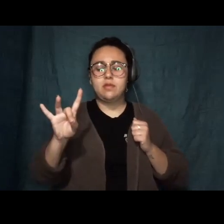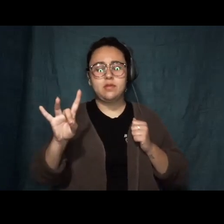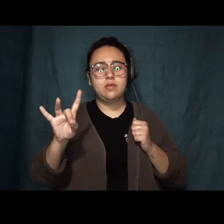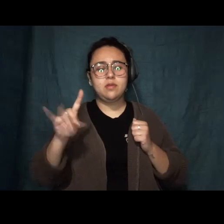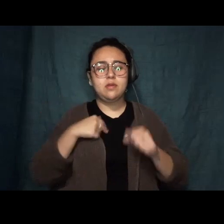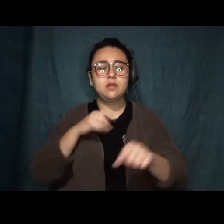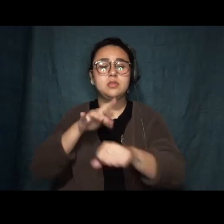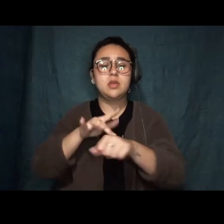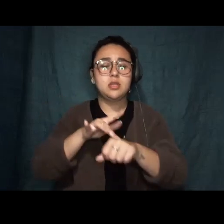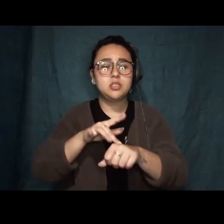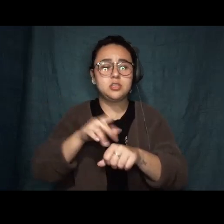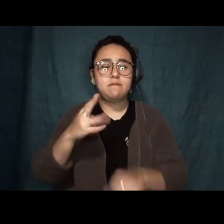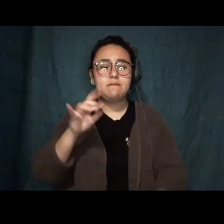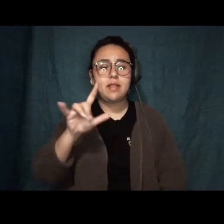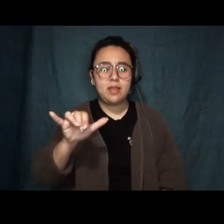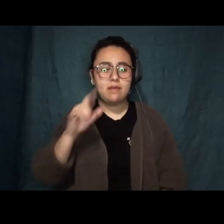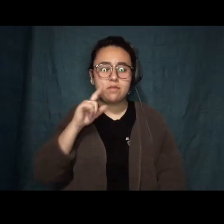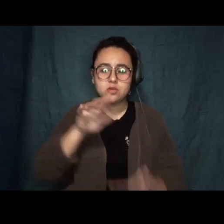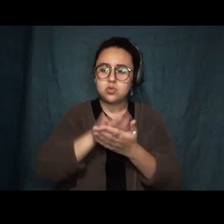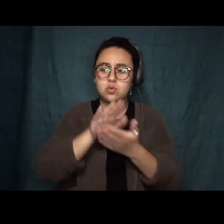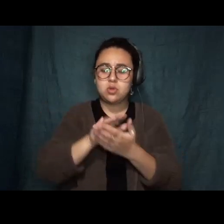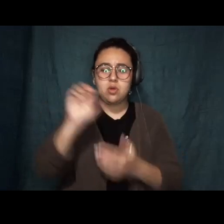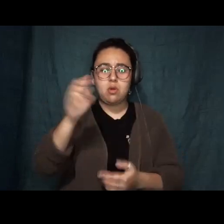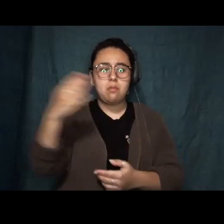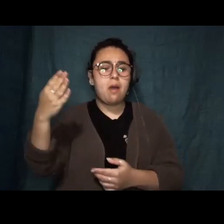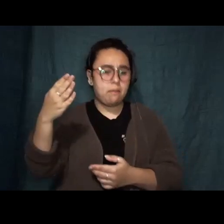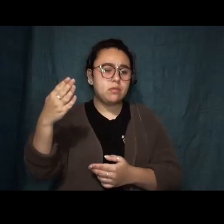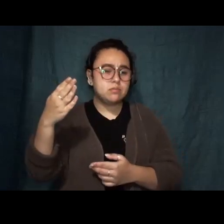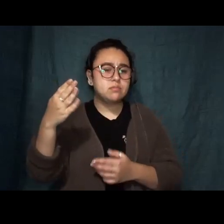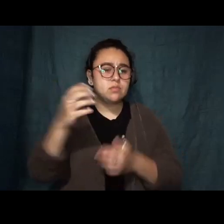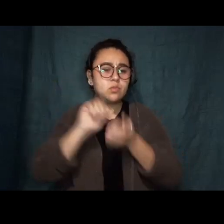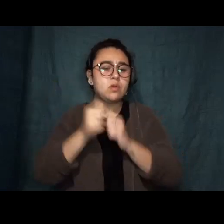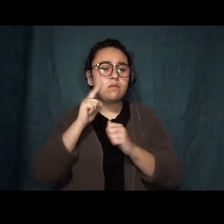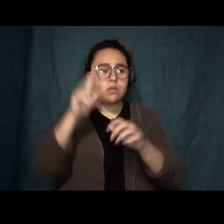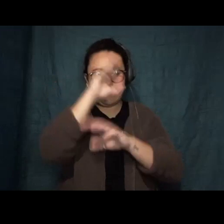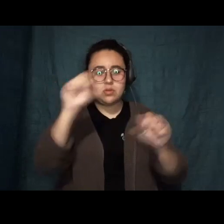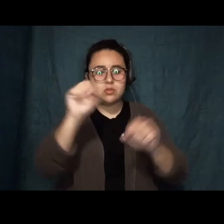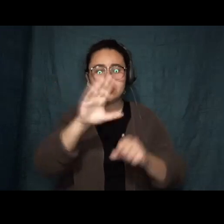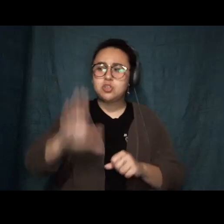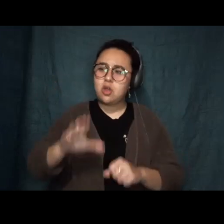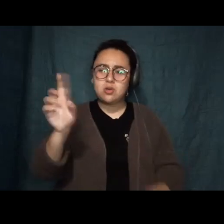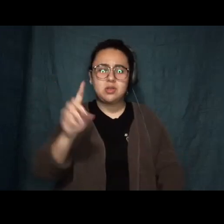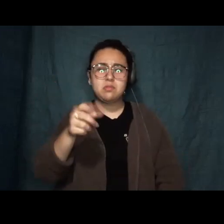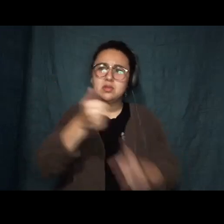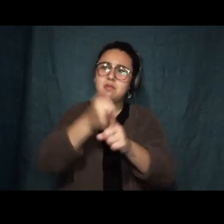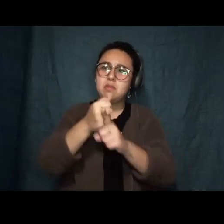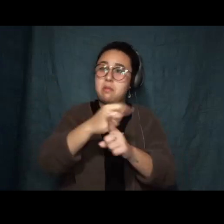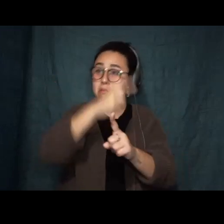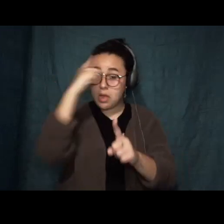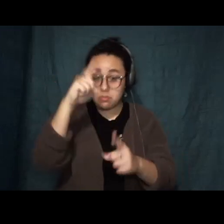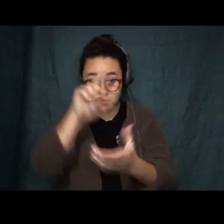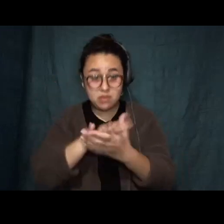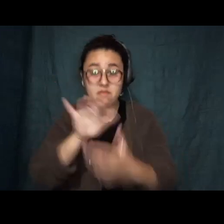school, Obama was running for president, a Chicago Democrat, Black if you can believe it.